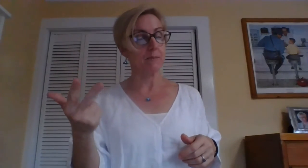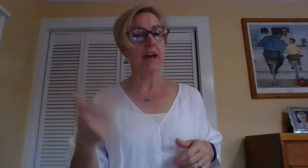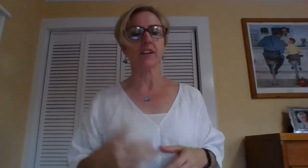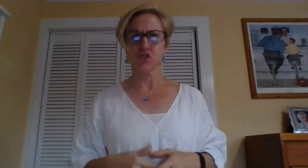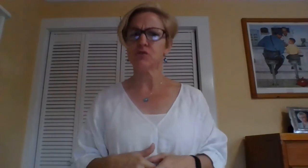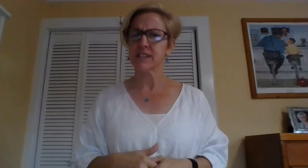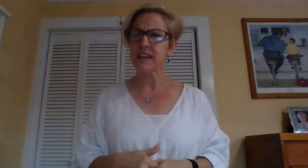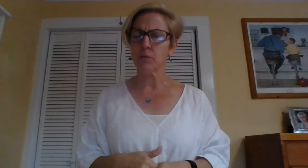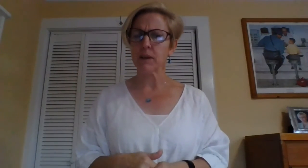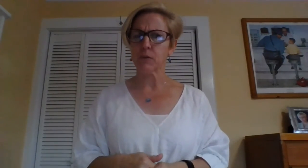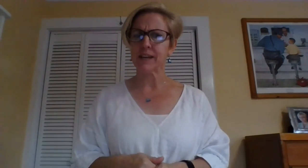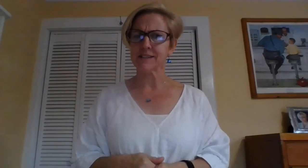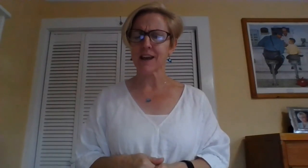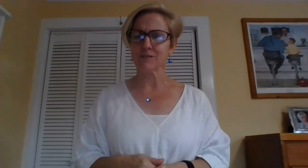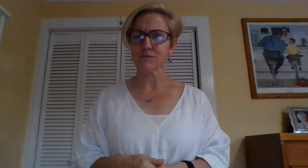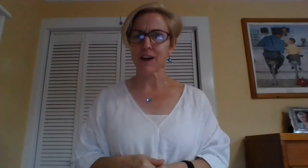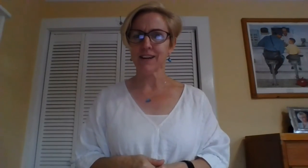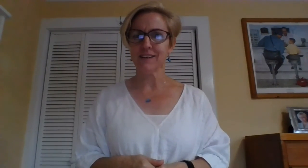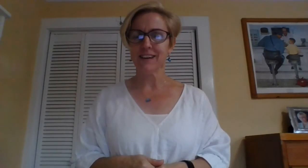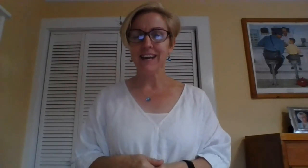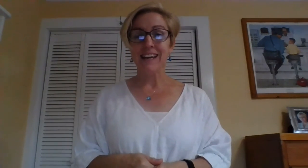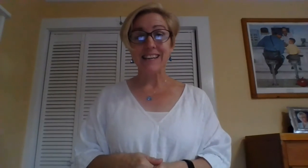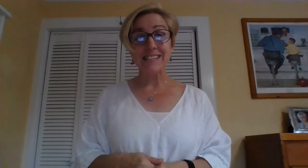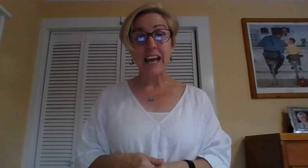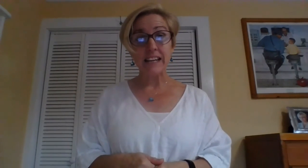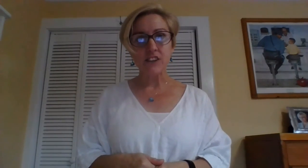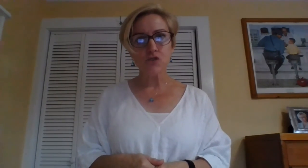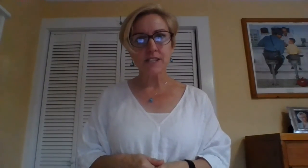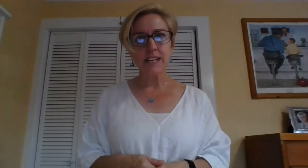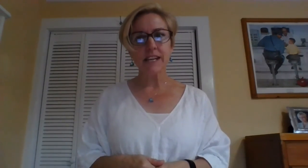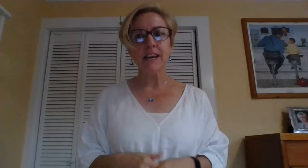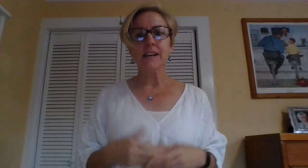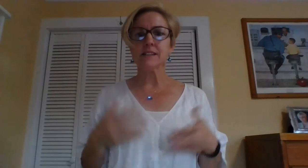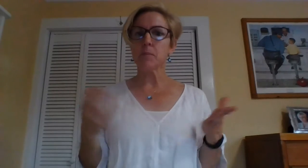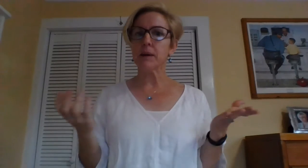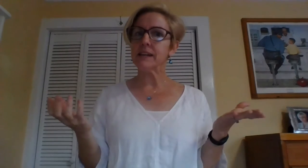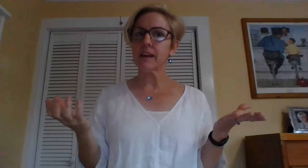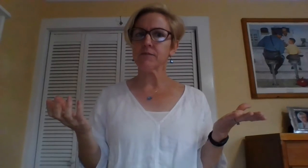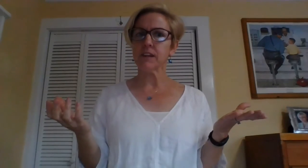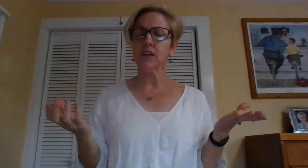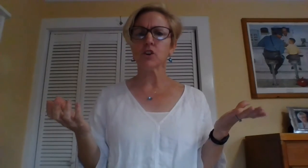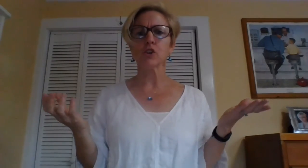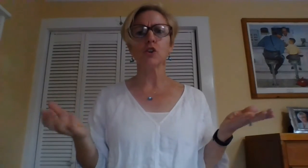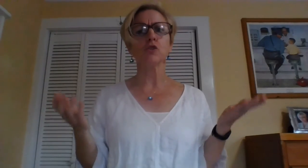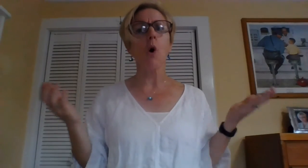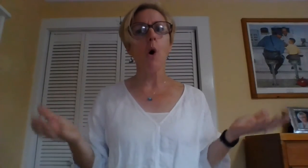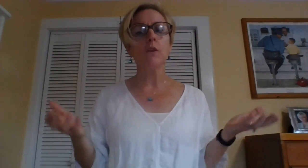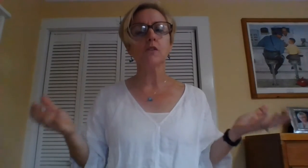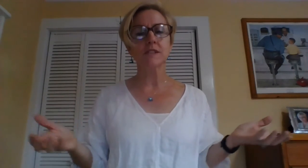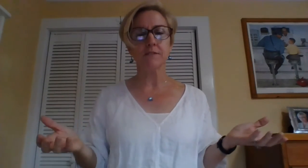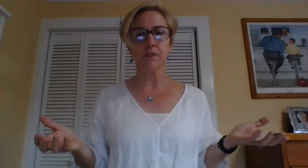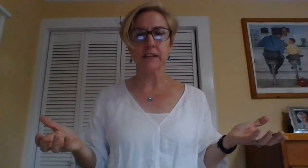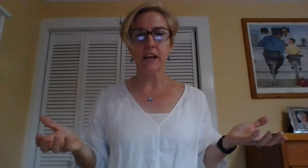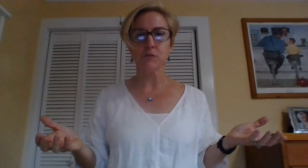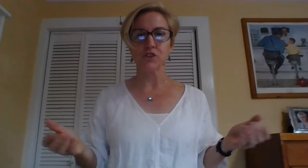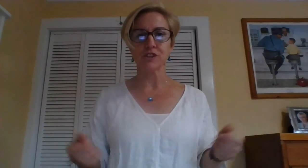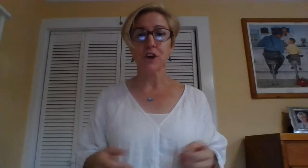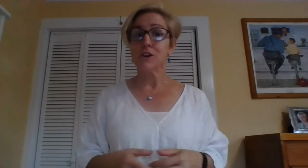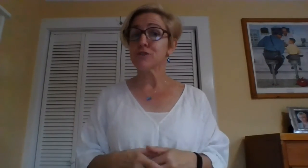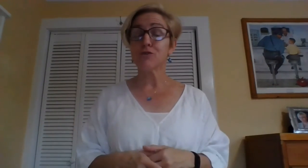Spanish. You can tell by the way it sounds, right? Isn't that interesting? Somebody like Vicky could learn all those different languages so